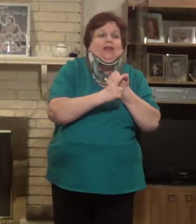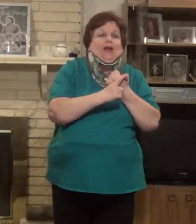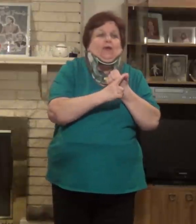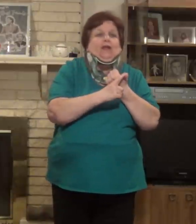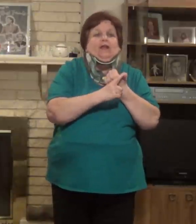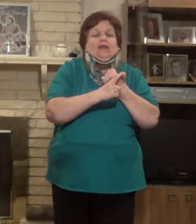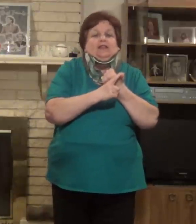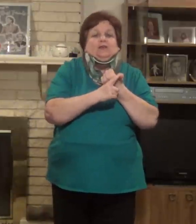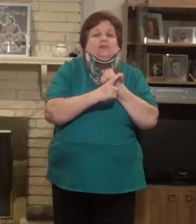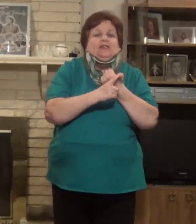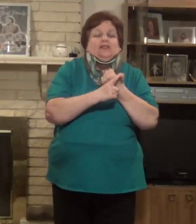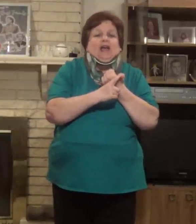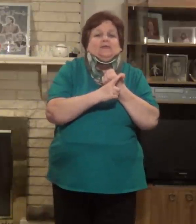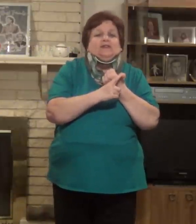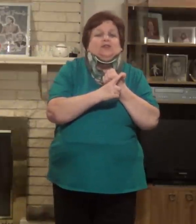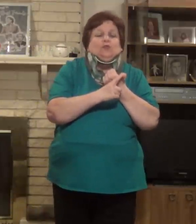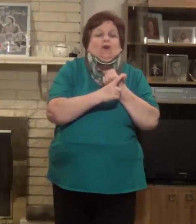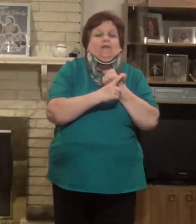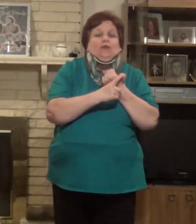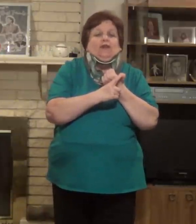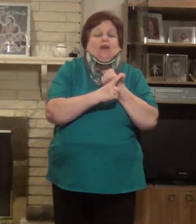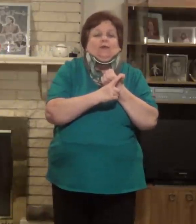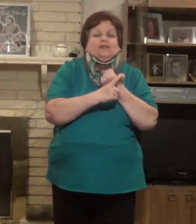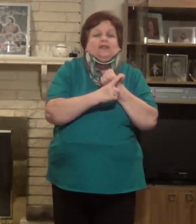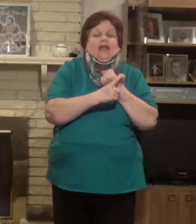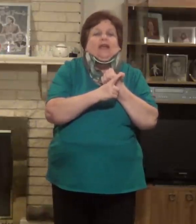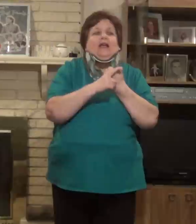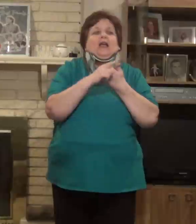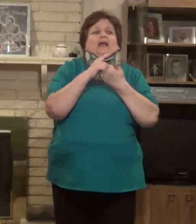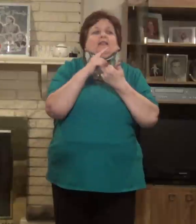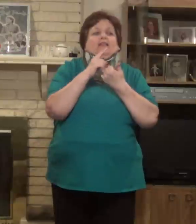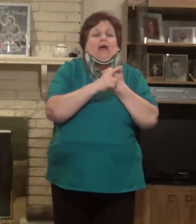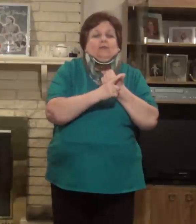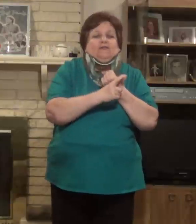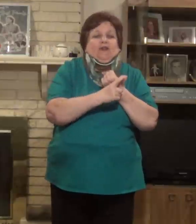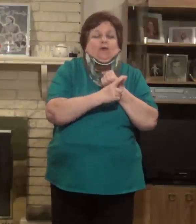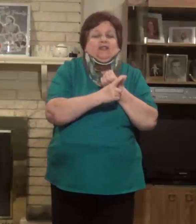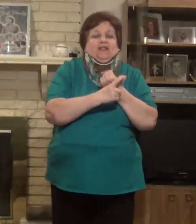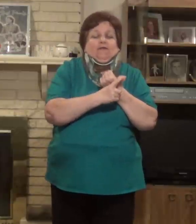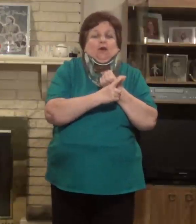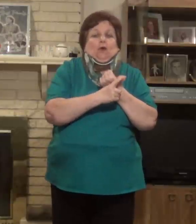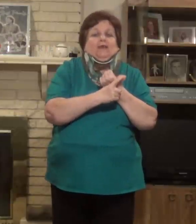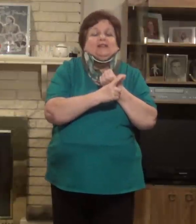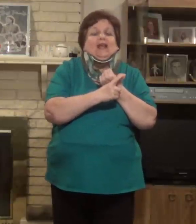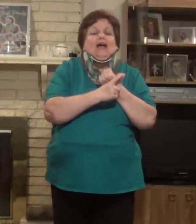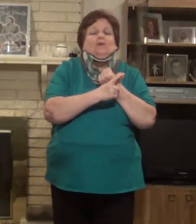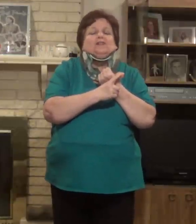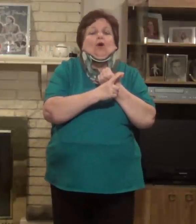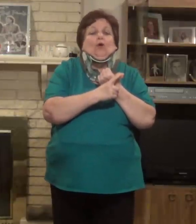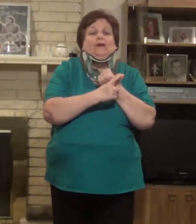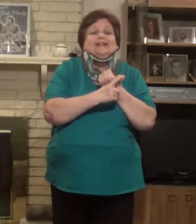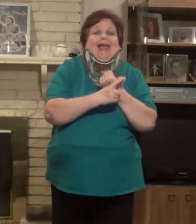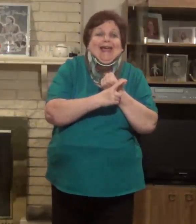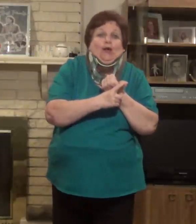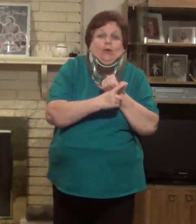counting. Because it was 1,000 to 1,200 calories a day. That was very difficult because I was always angry.